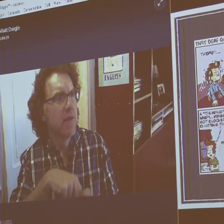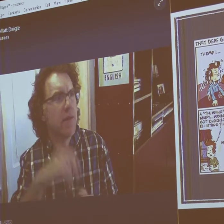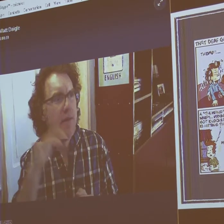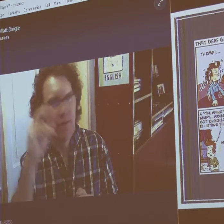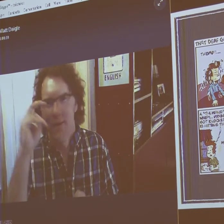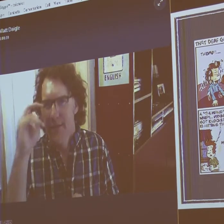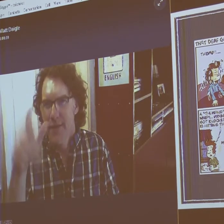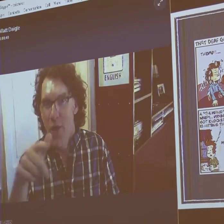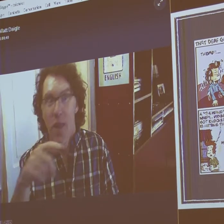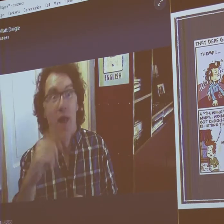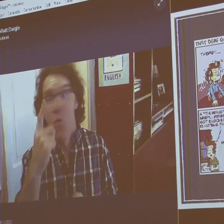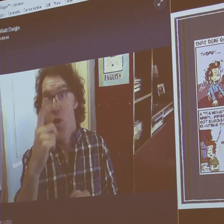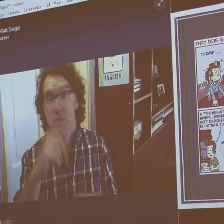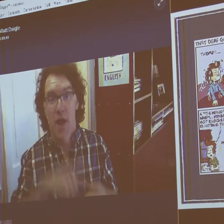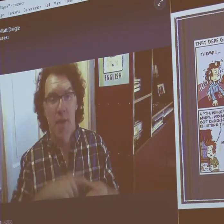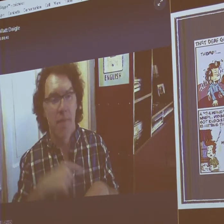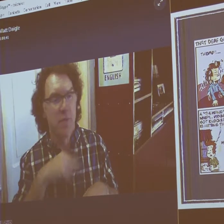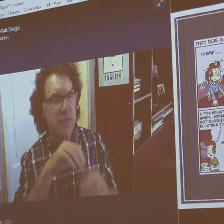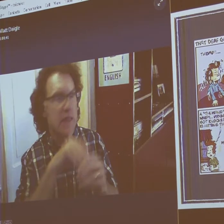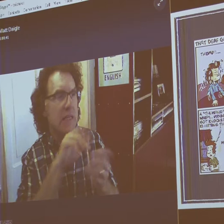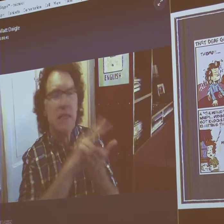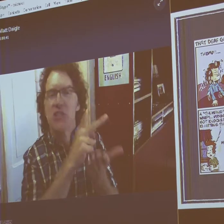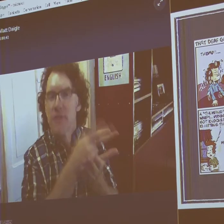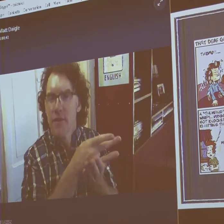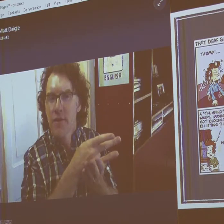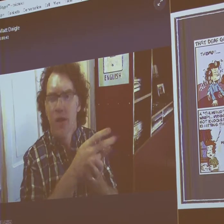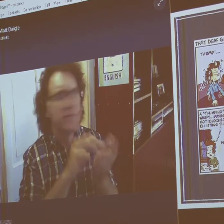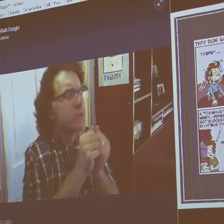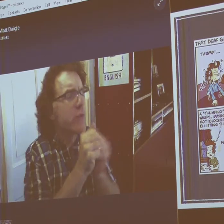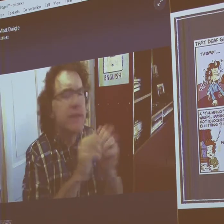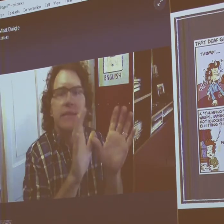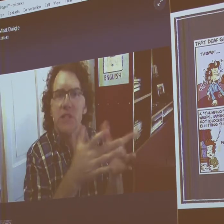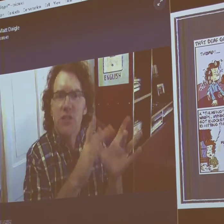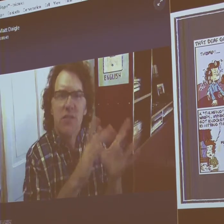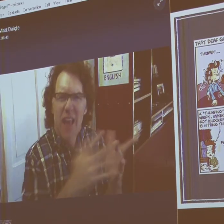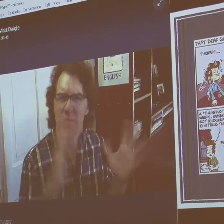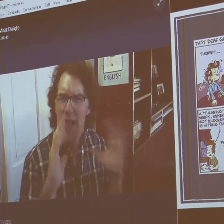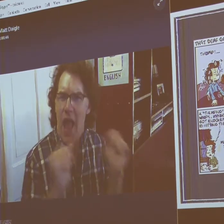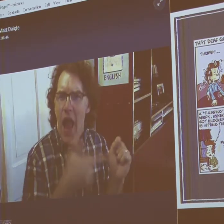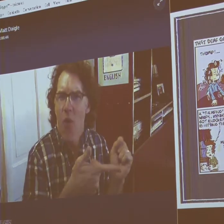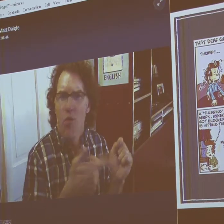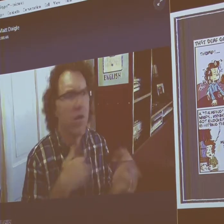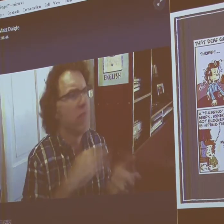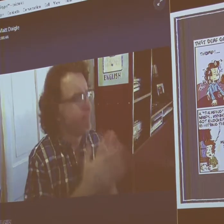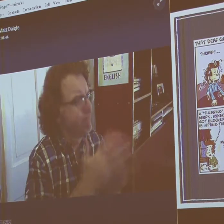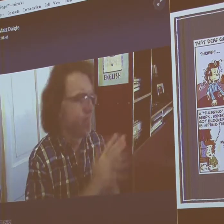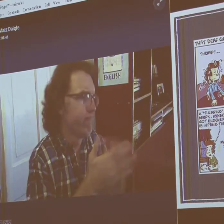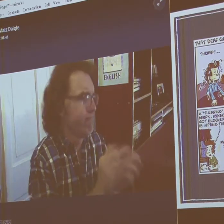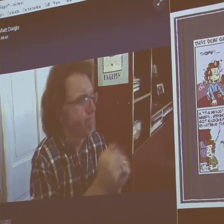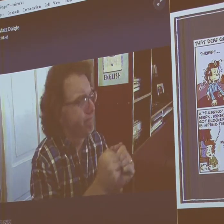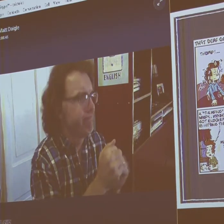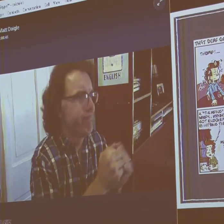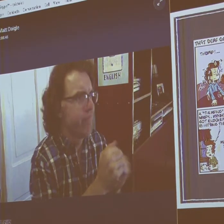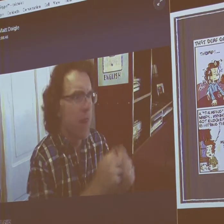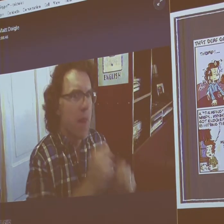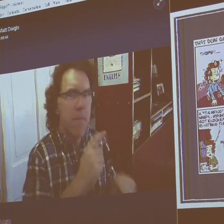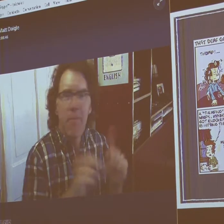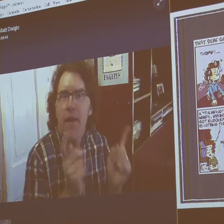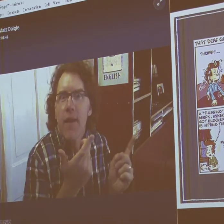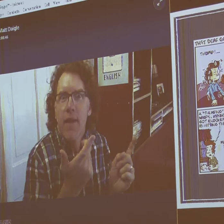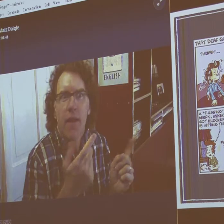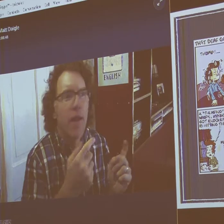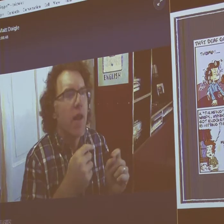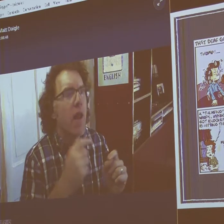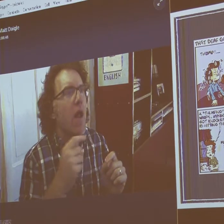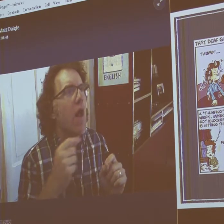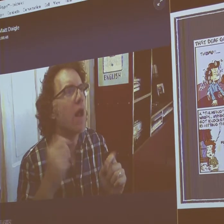that they felt something. Like, I have a sense of something. I feel something. Like, I'll be in the kitchen washing the dishes or something, and it's kind of loud.